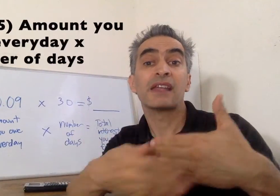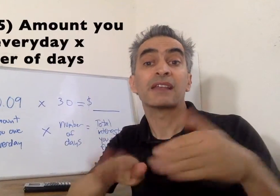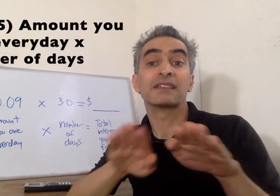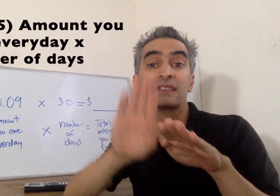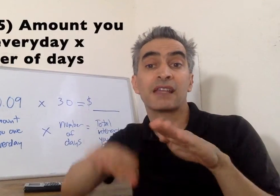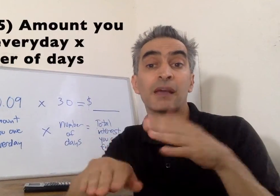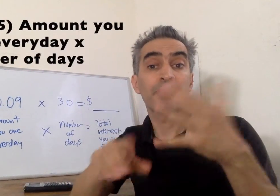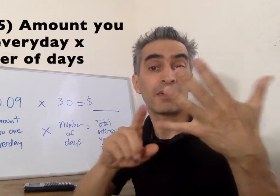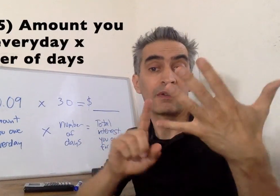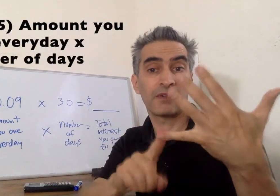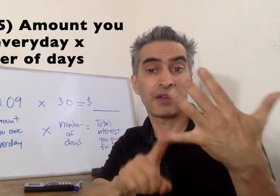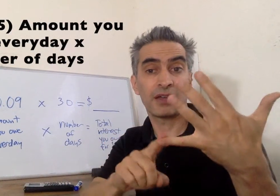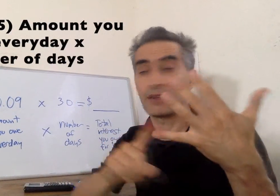Next, Step 5.